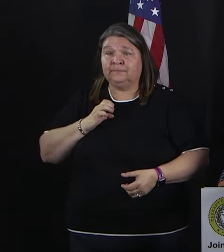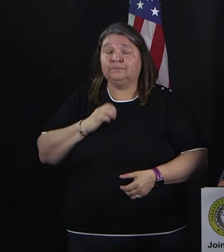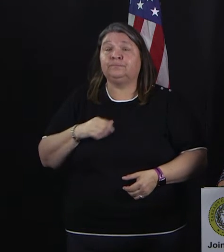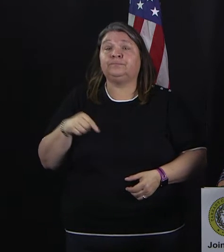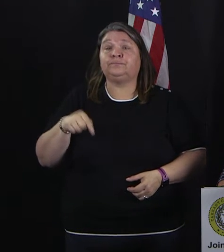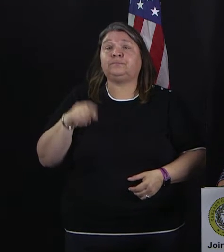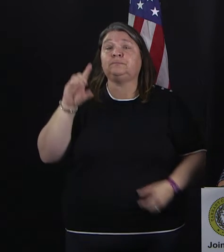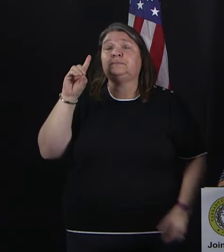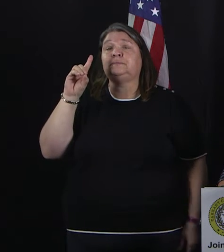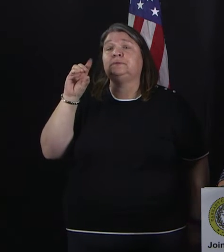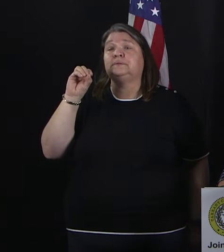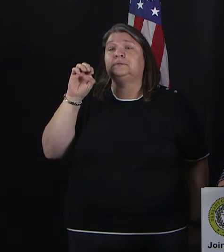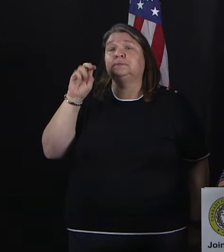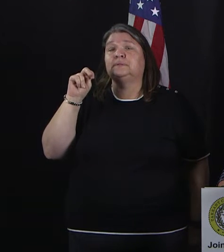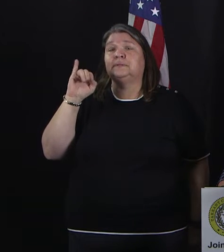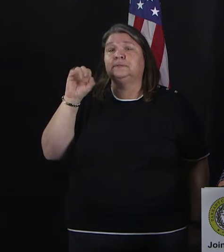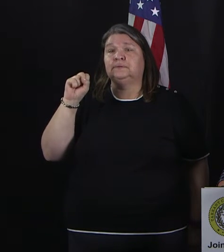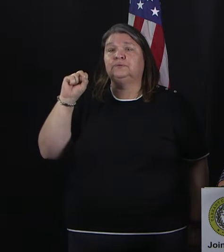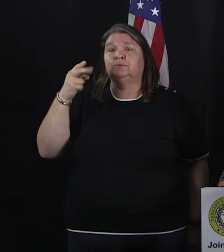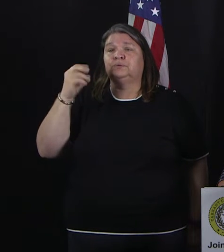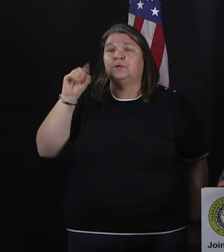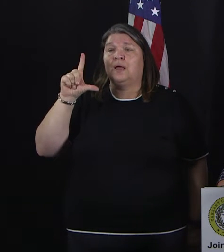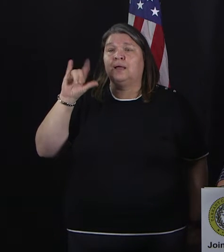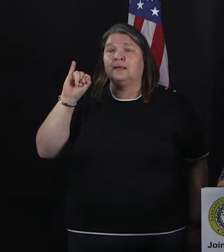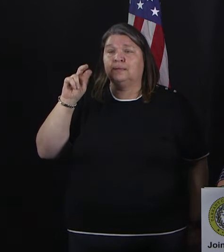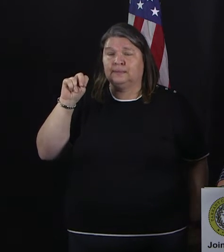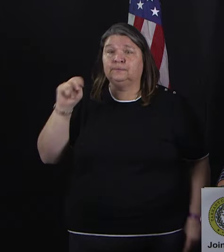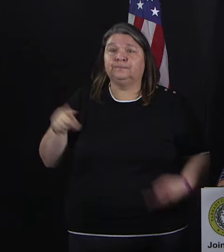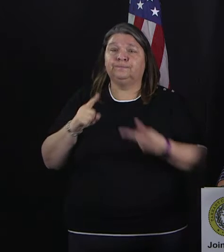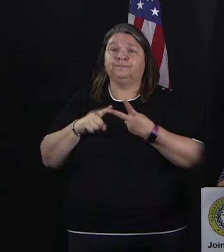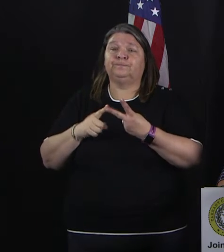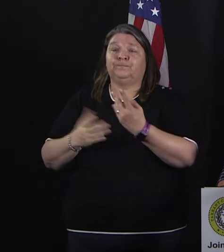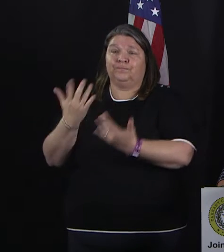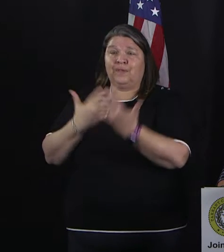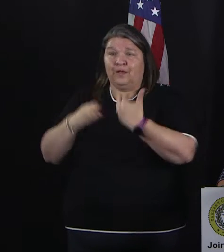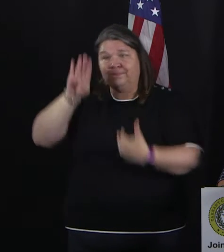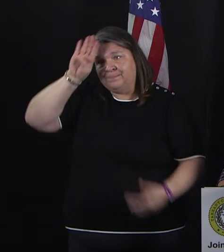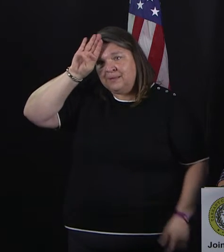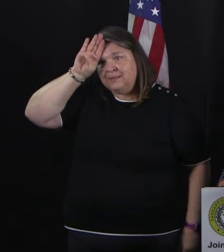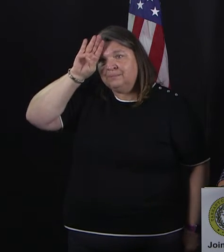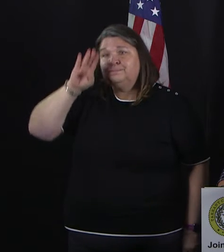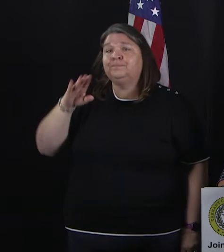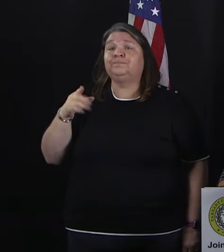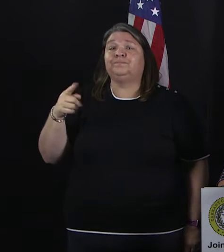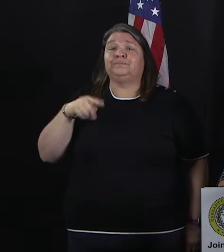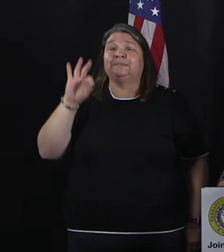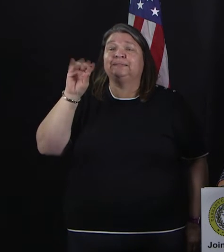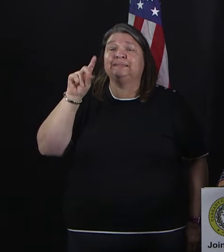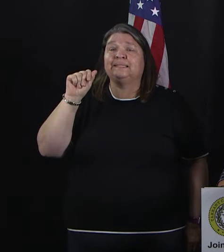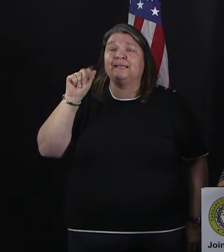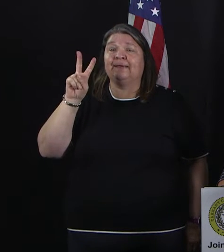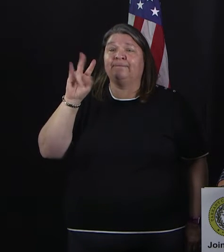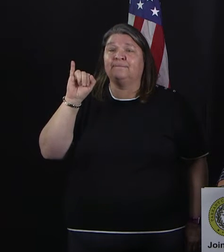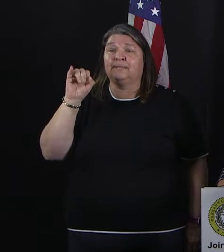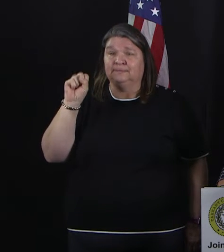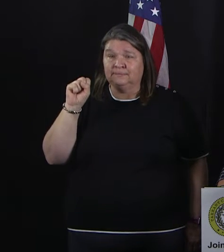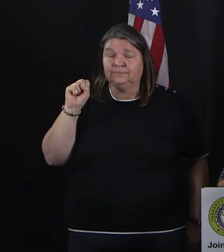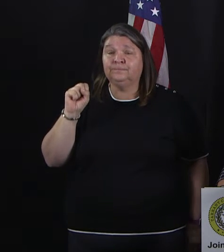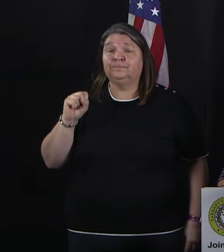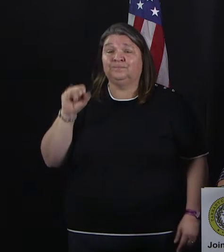Brian Byrd and our fire chief, Chief Davis. Over the next week, we will have additional council committees